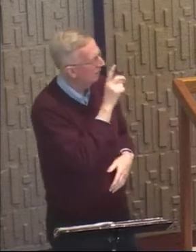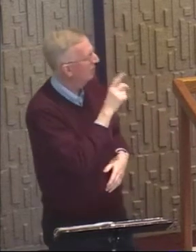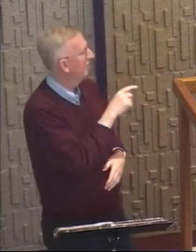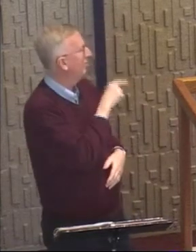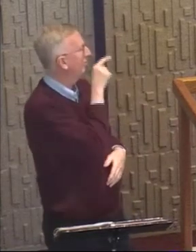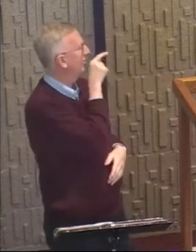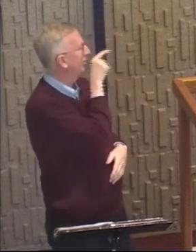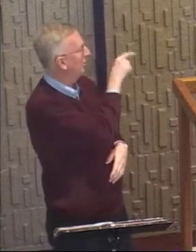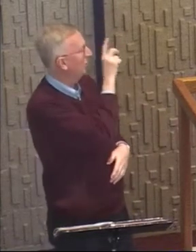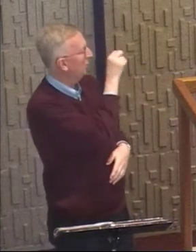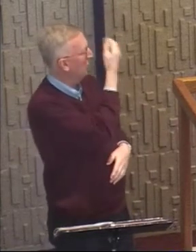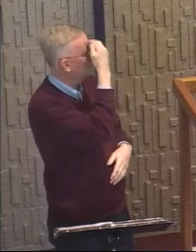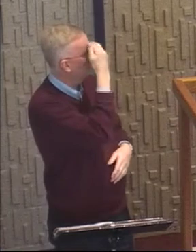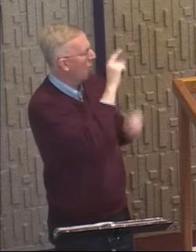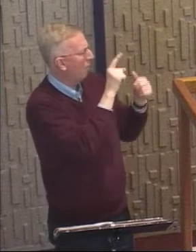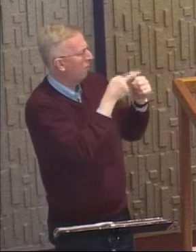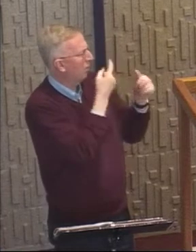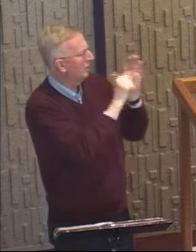sign?